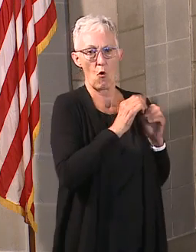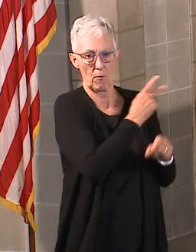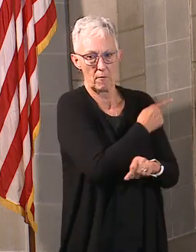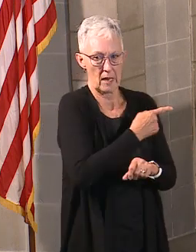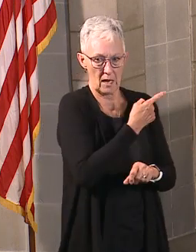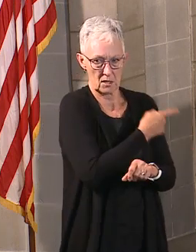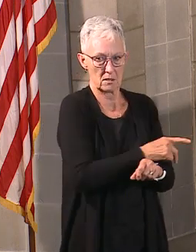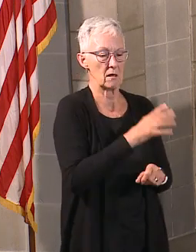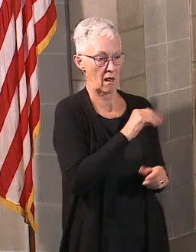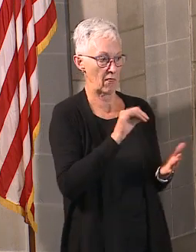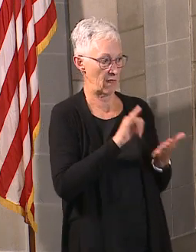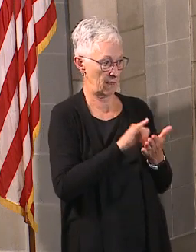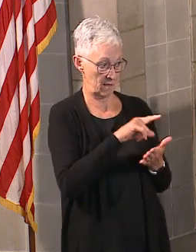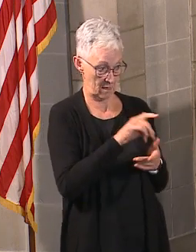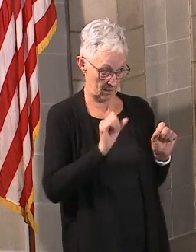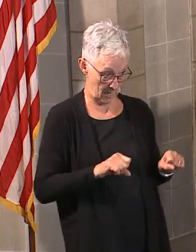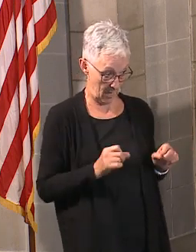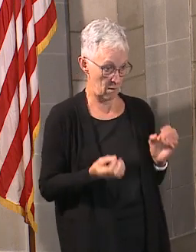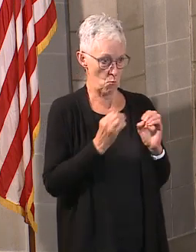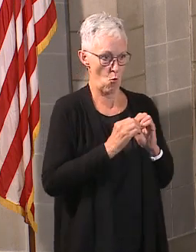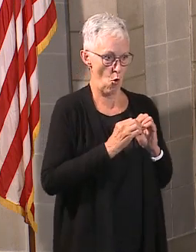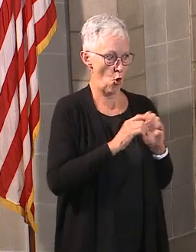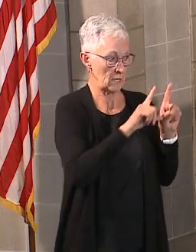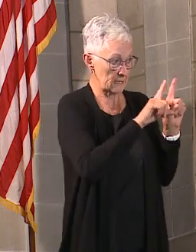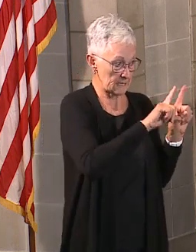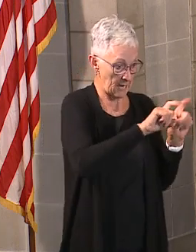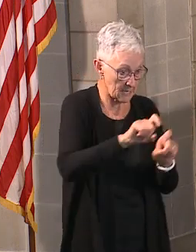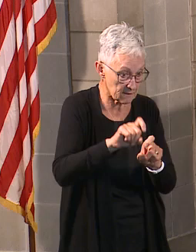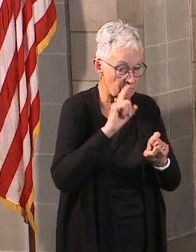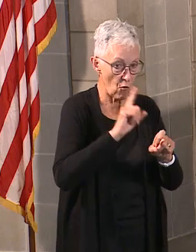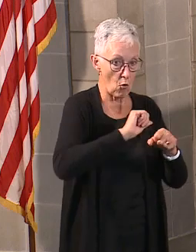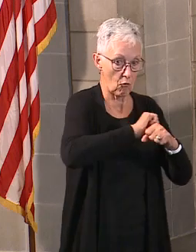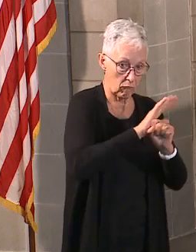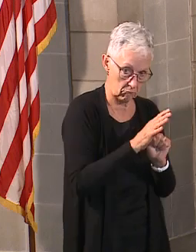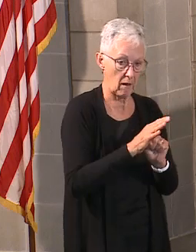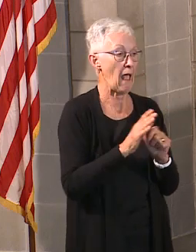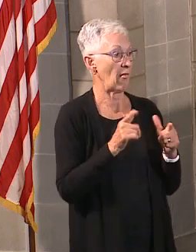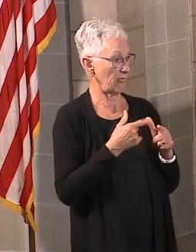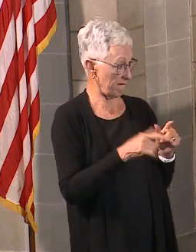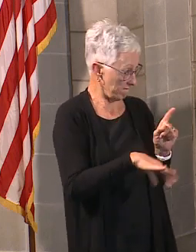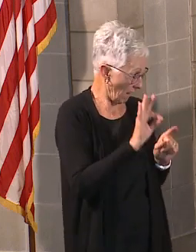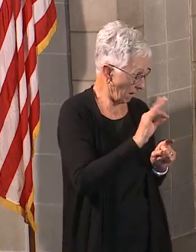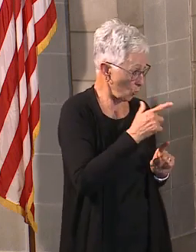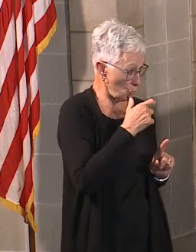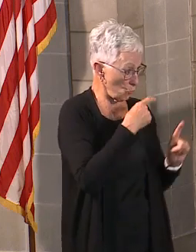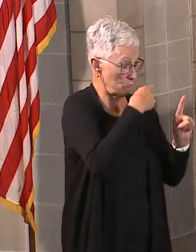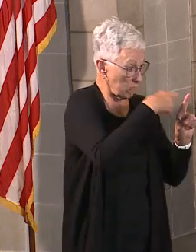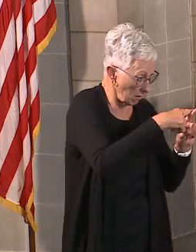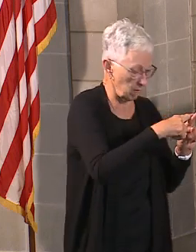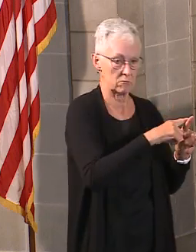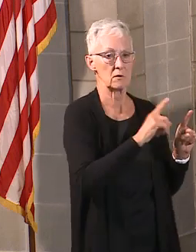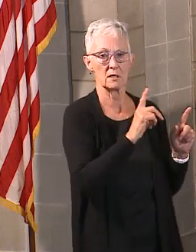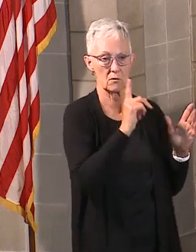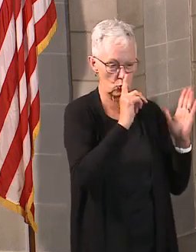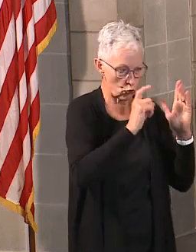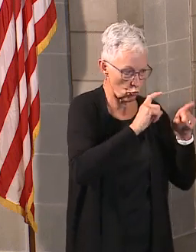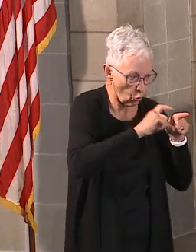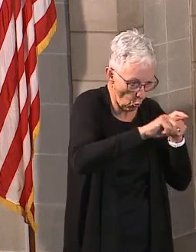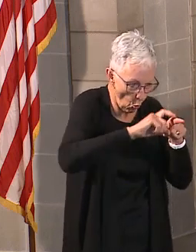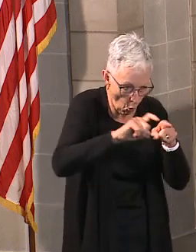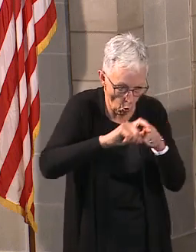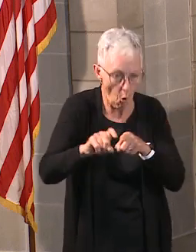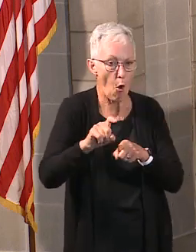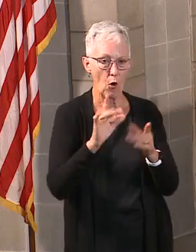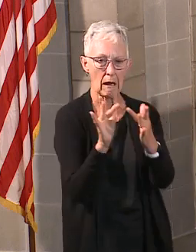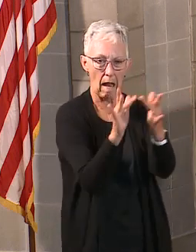capabilities in their communities. And then finally, stabilizing health centers infrastructure. That is most